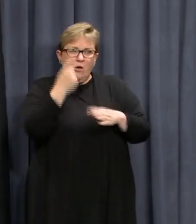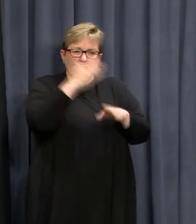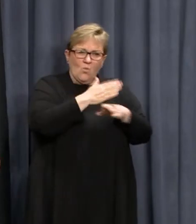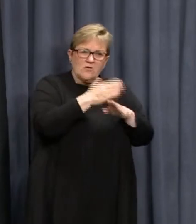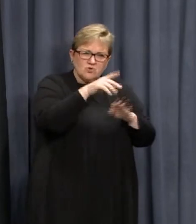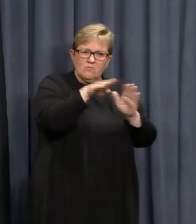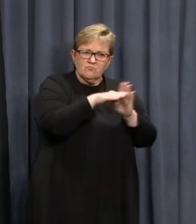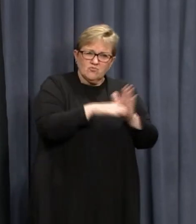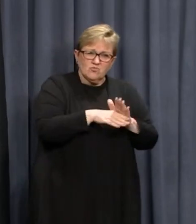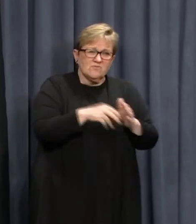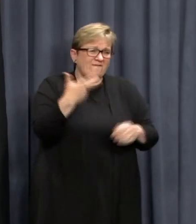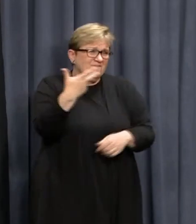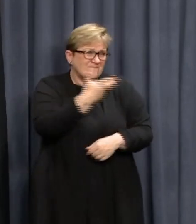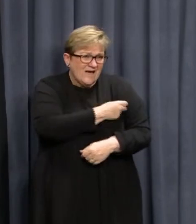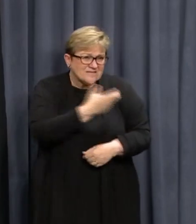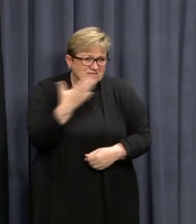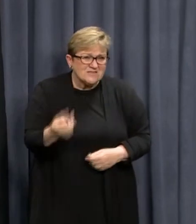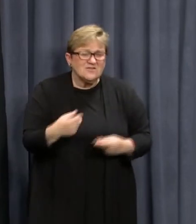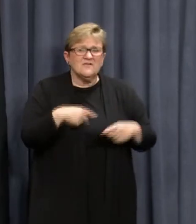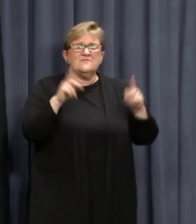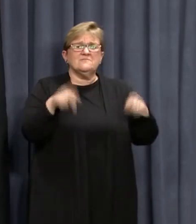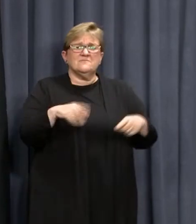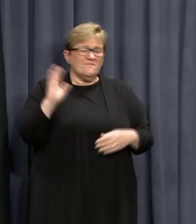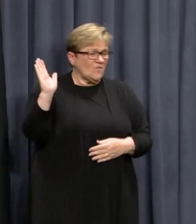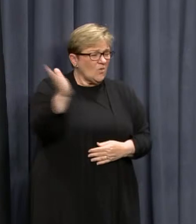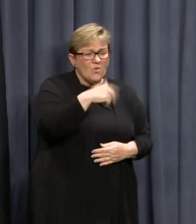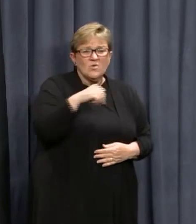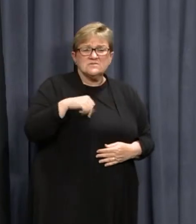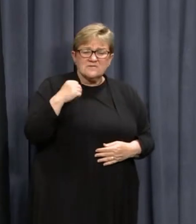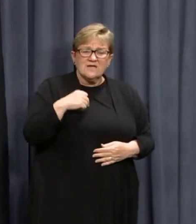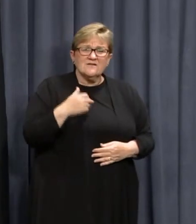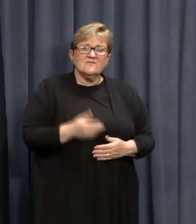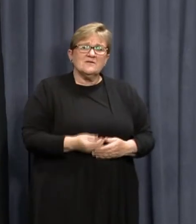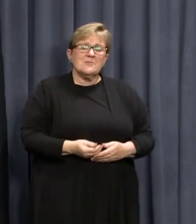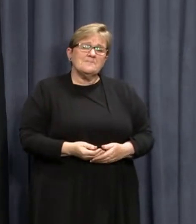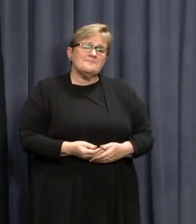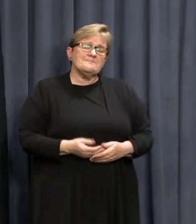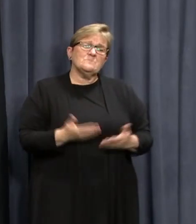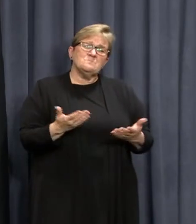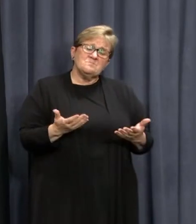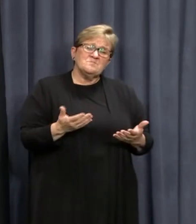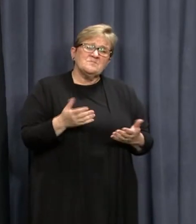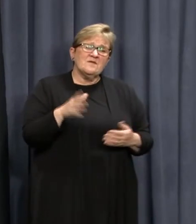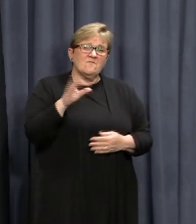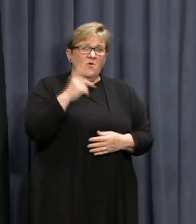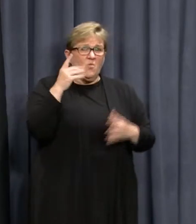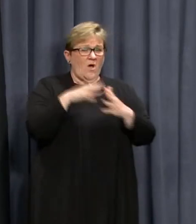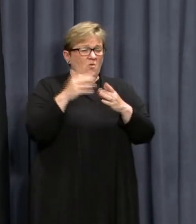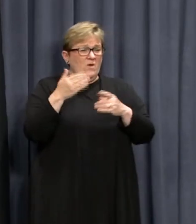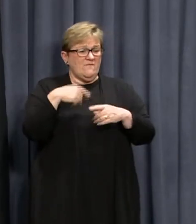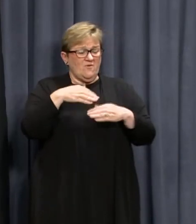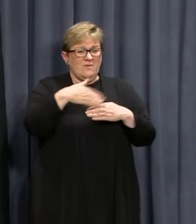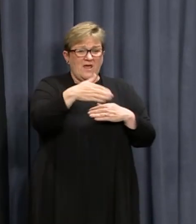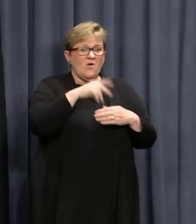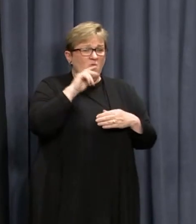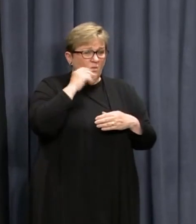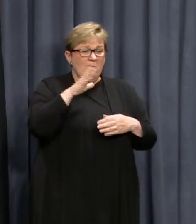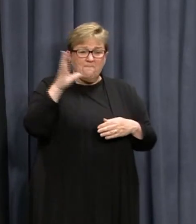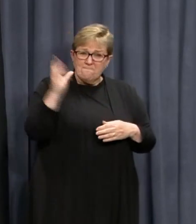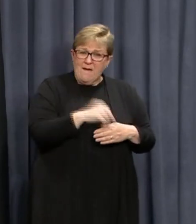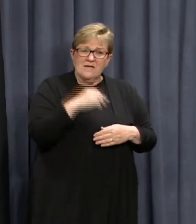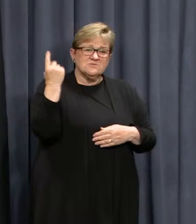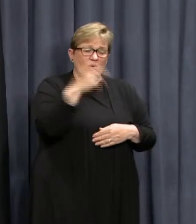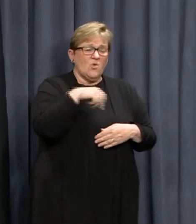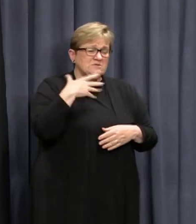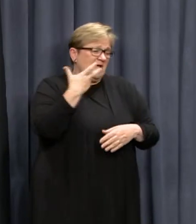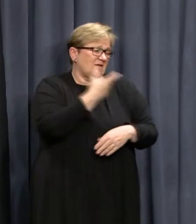vaccinations being implemented for all staff. And as of a week or so from now, it'll be mandatory for